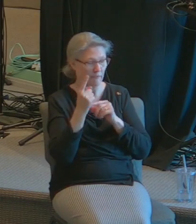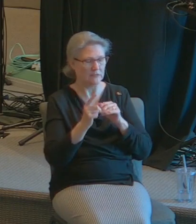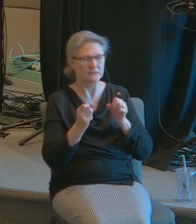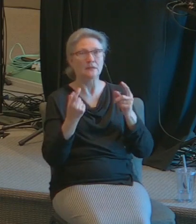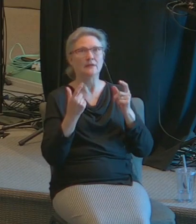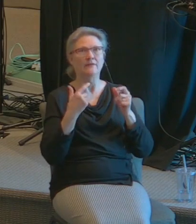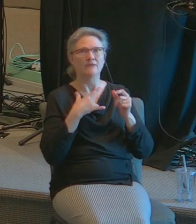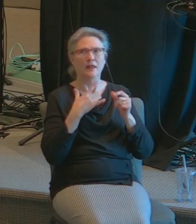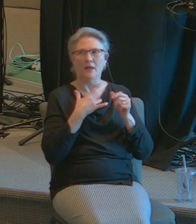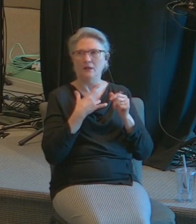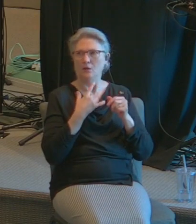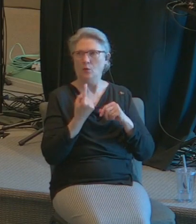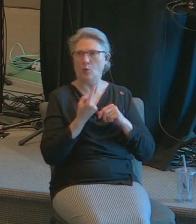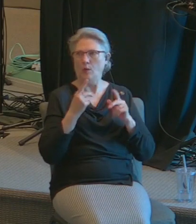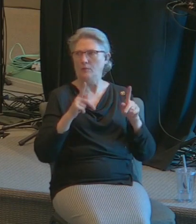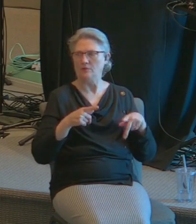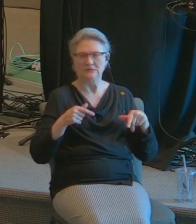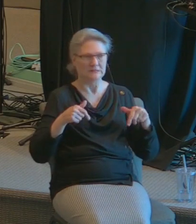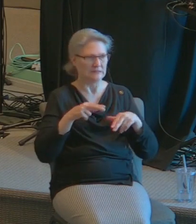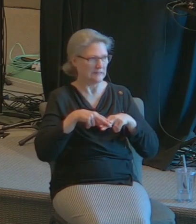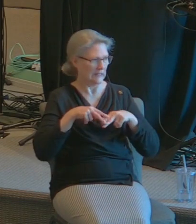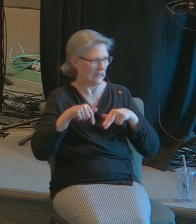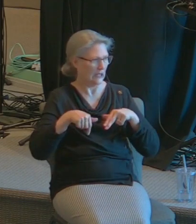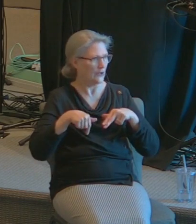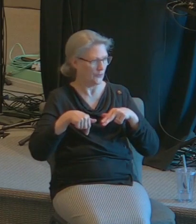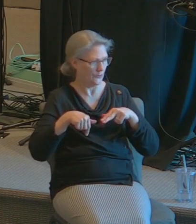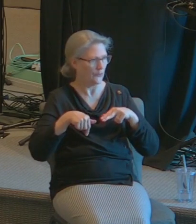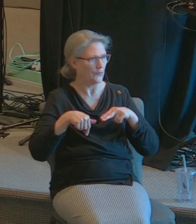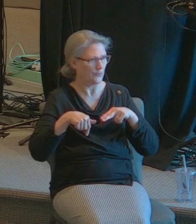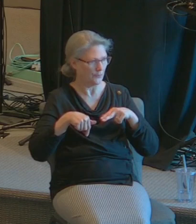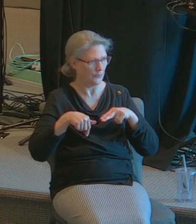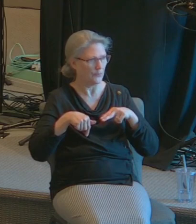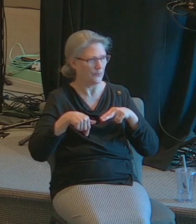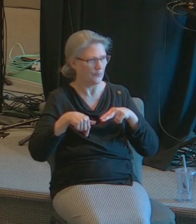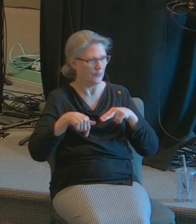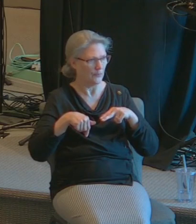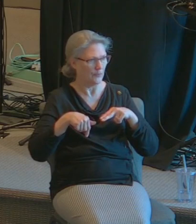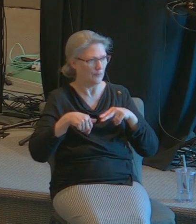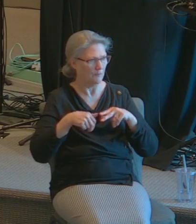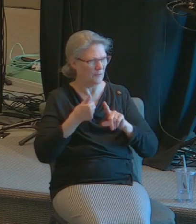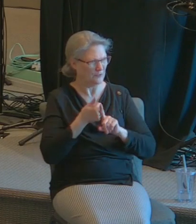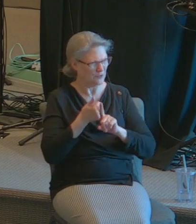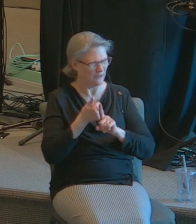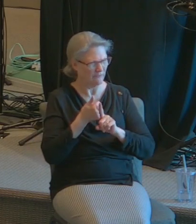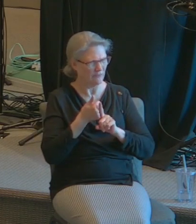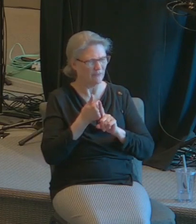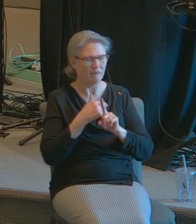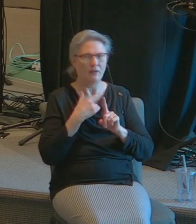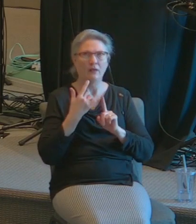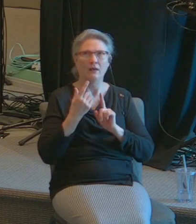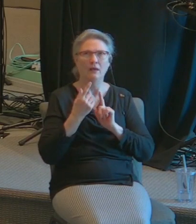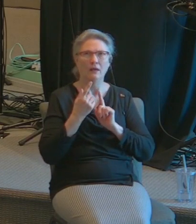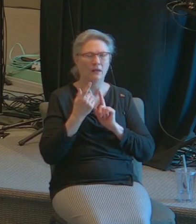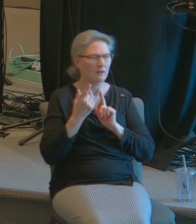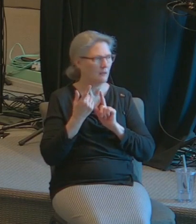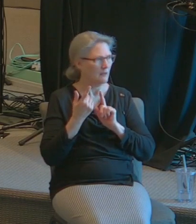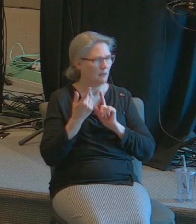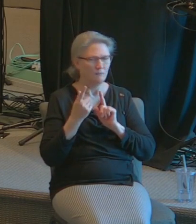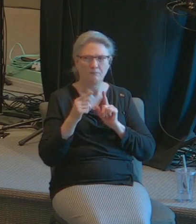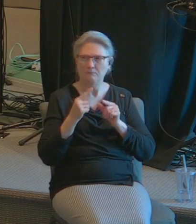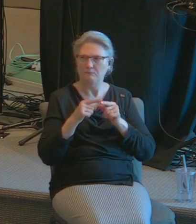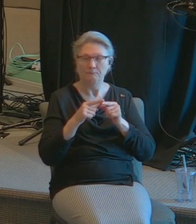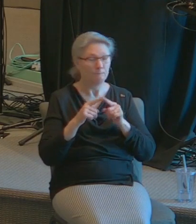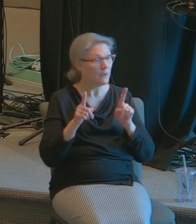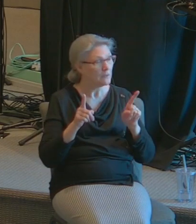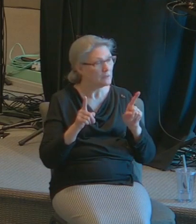you feel like you're the only person sitting in this place by yourself but when